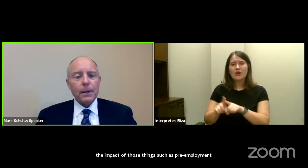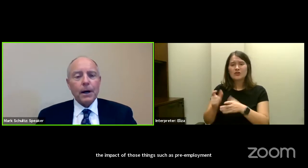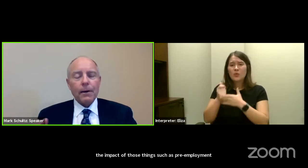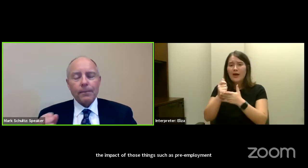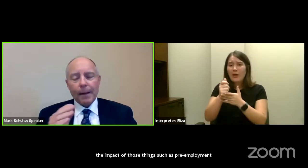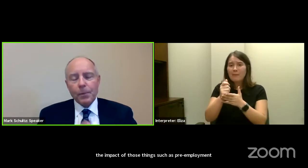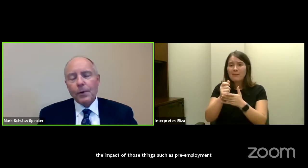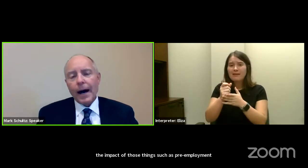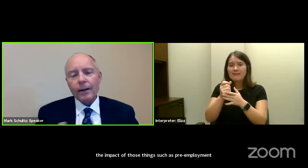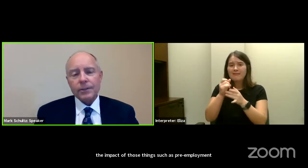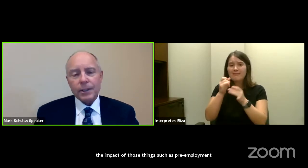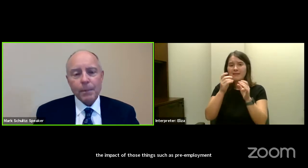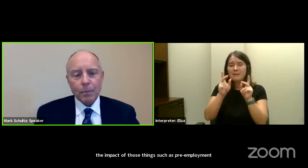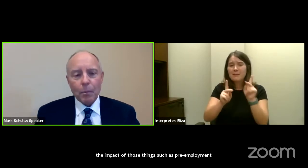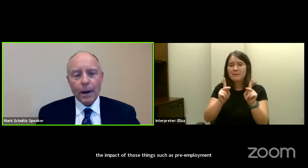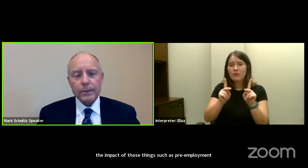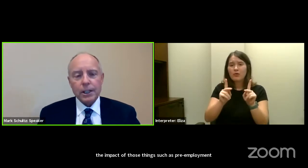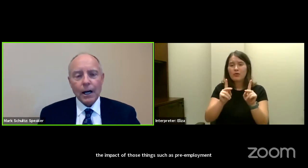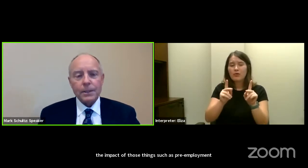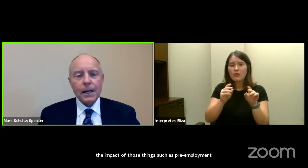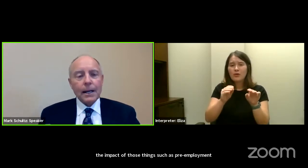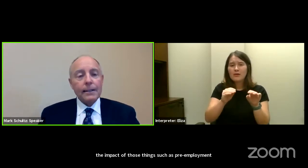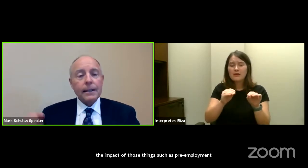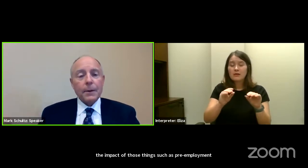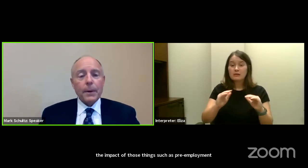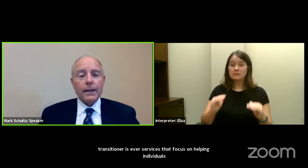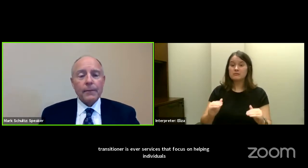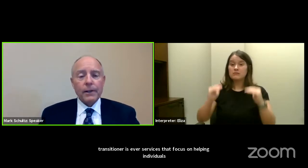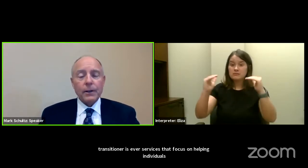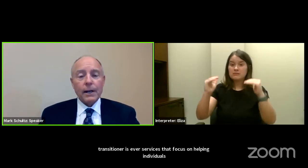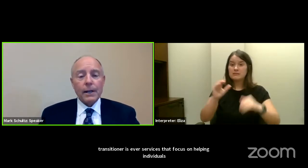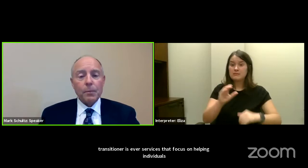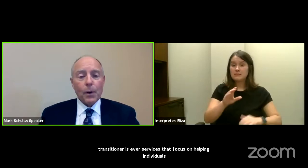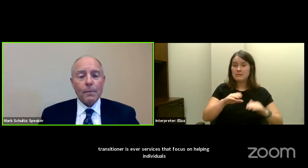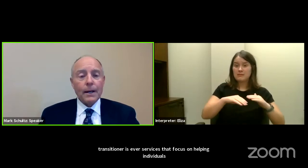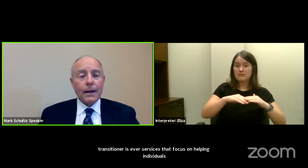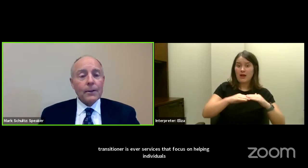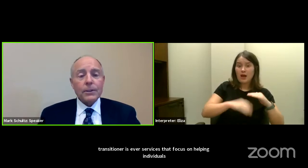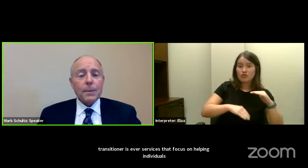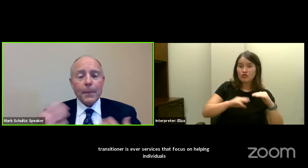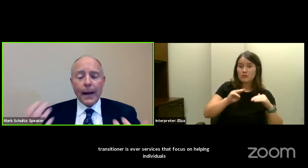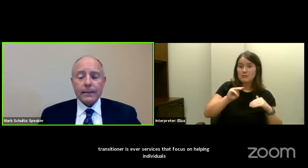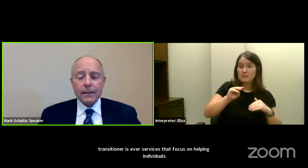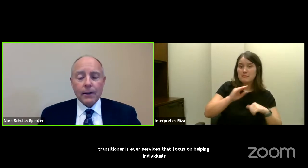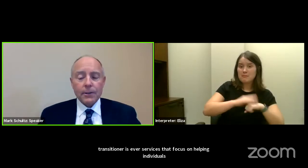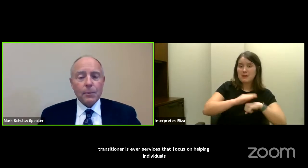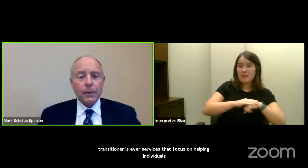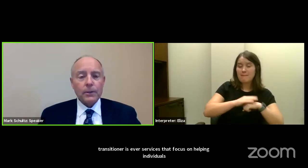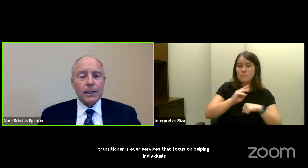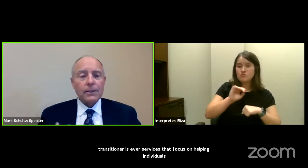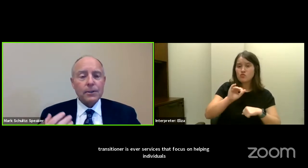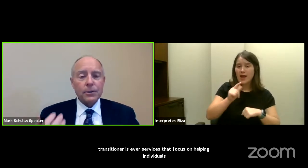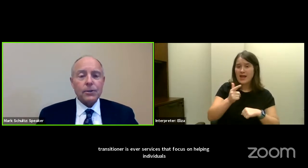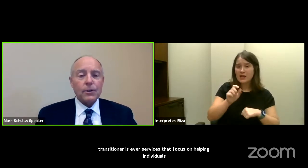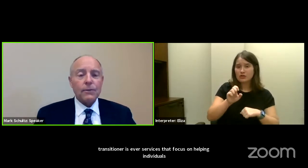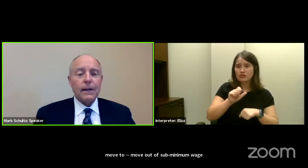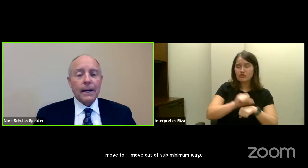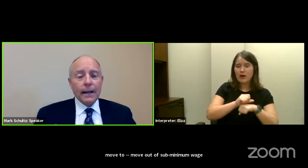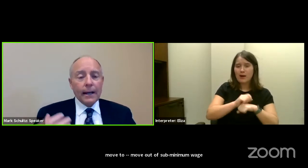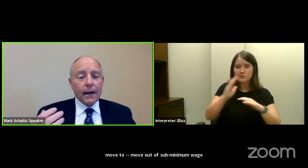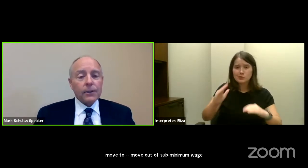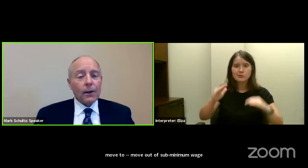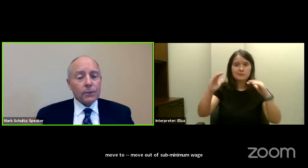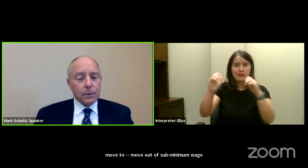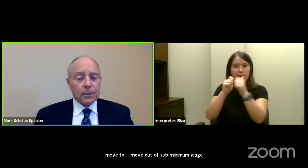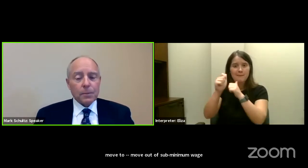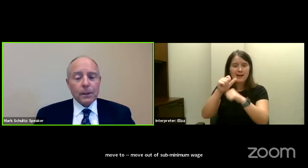out of subminimum wage jobs into competitive integrated employment. Those impacted on your ability to serve